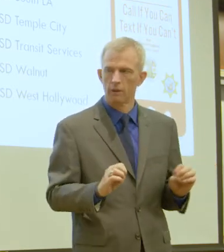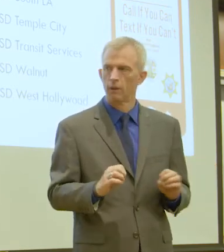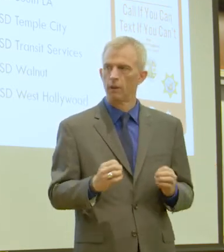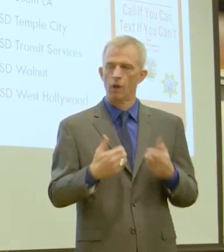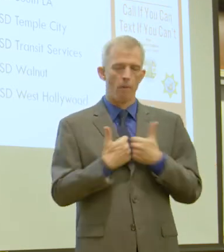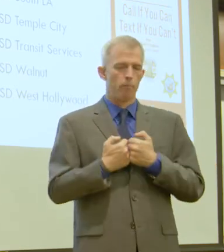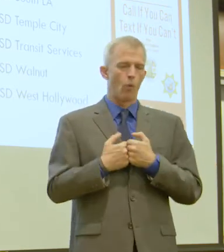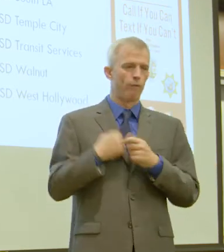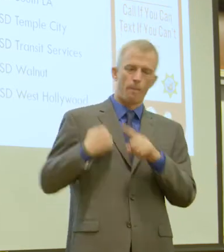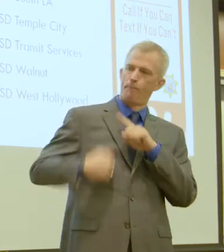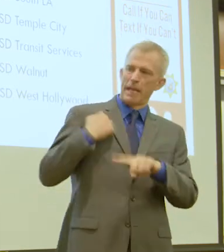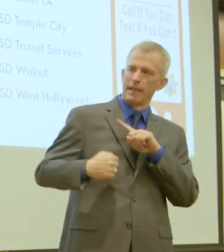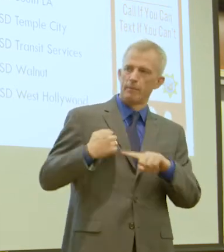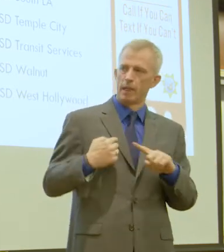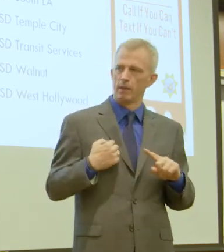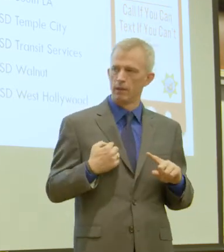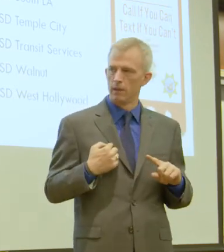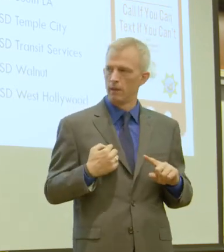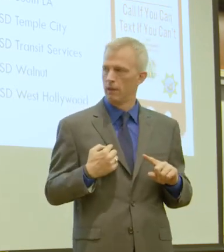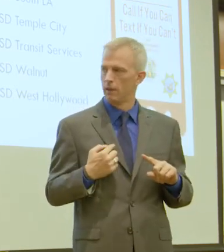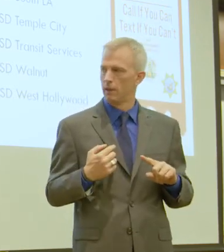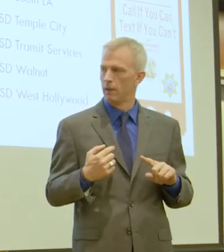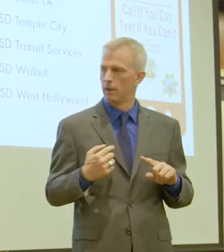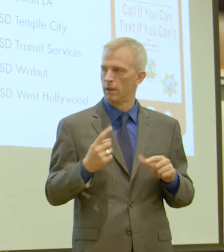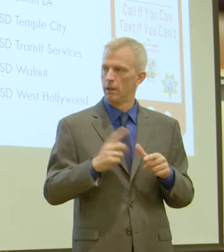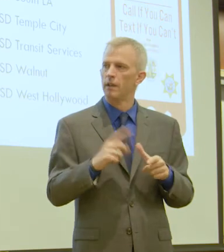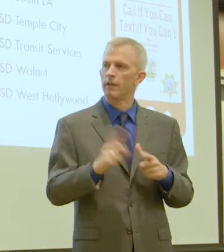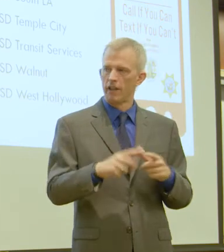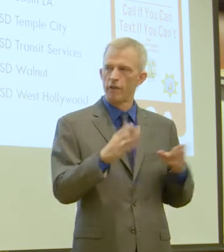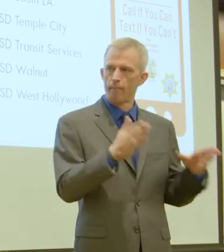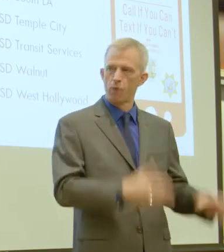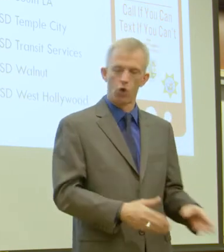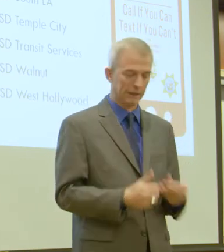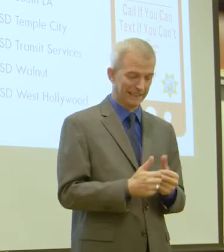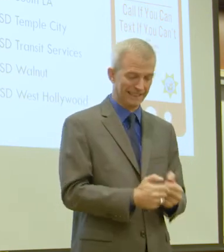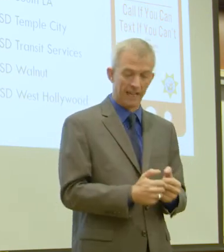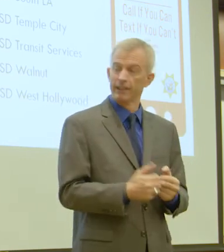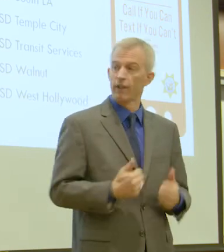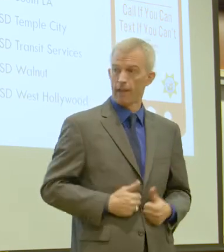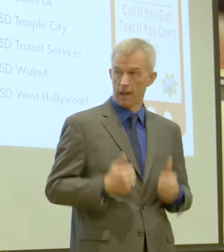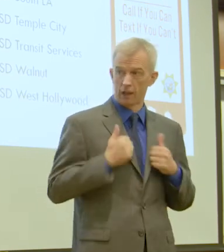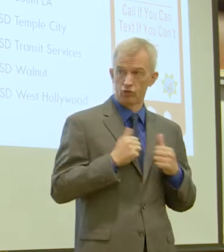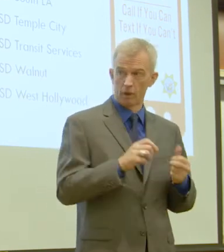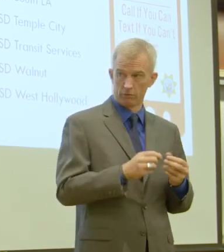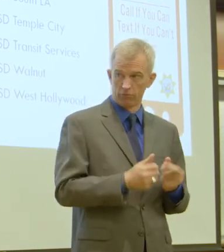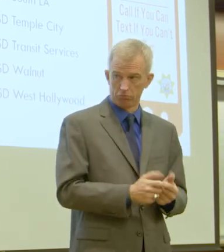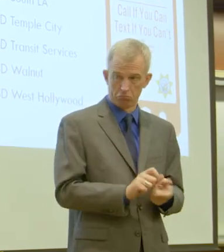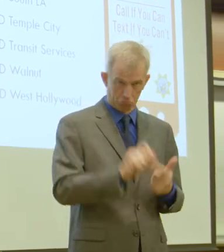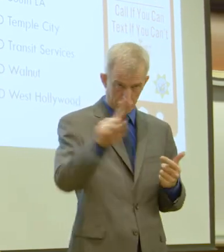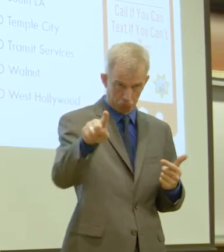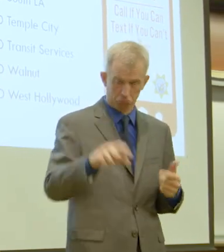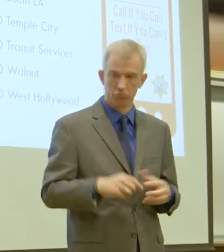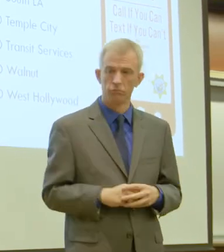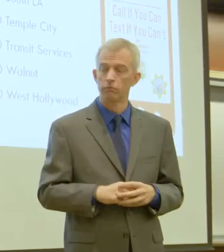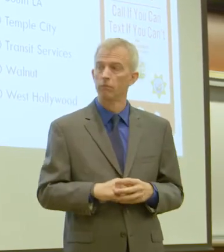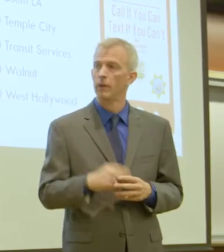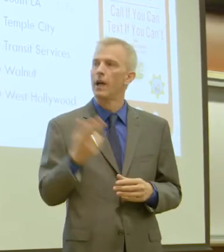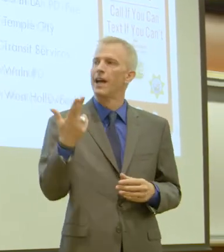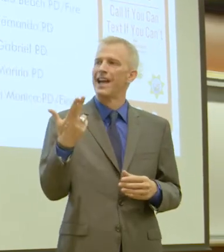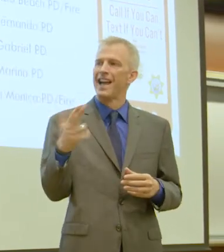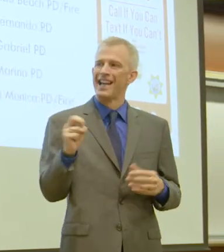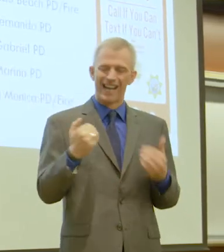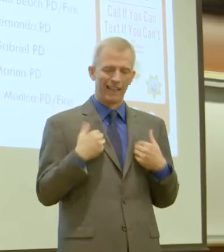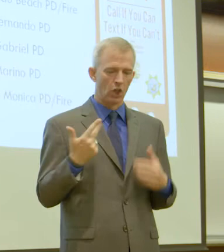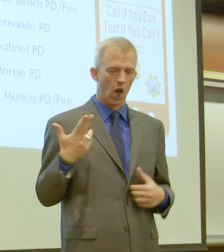Boyfriend beating me. And then this PR texts the address of where this is occurring. He got a gun.